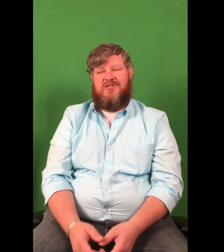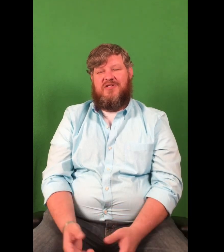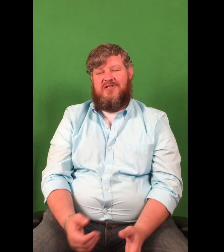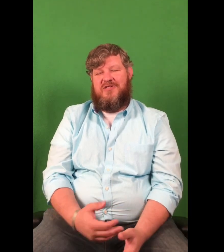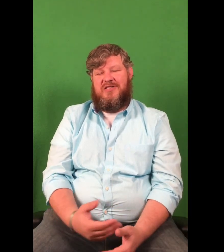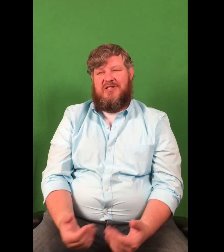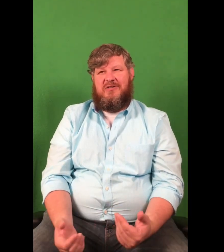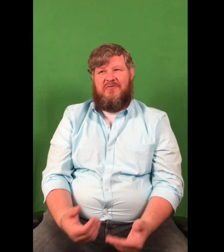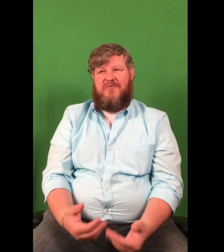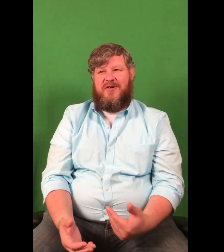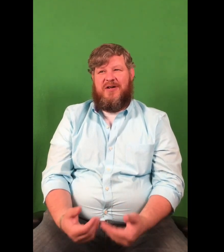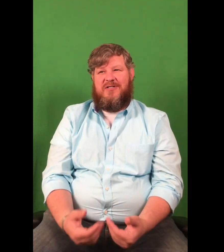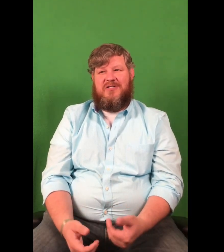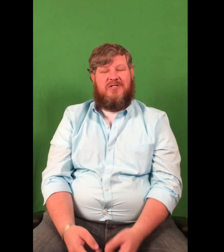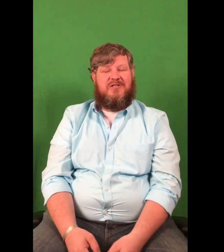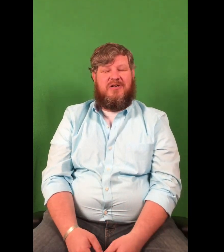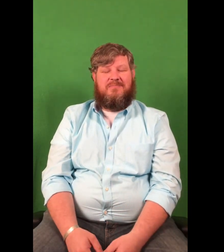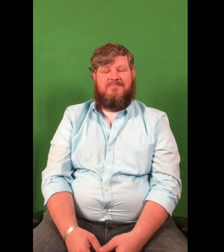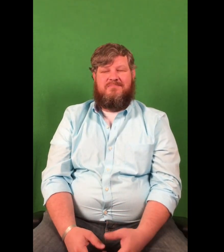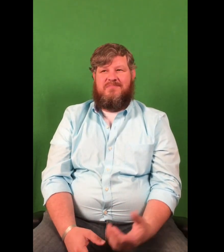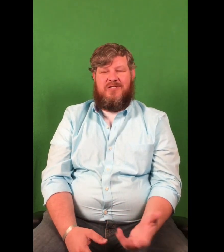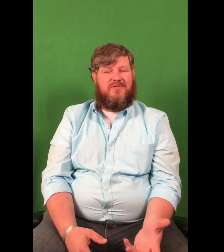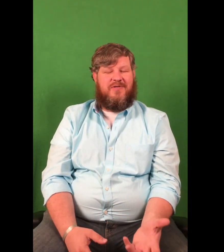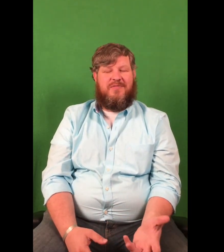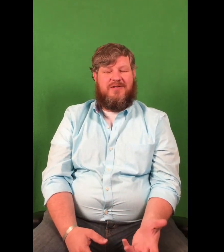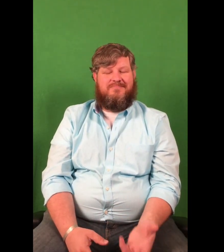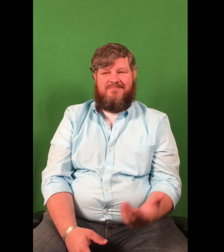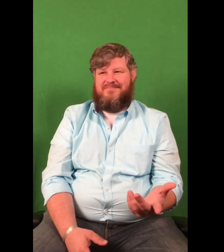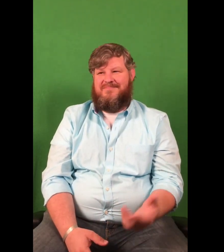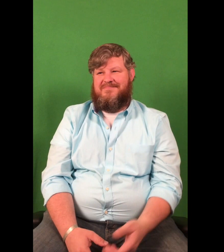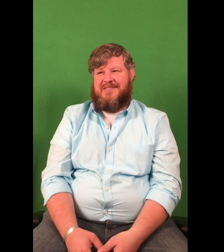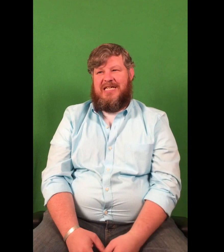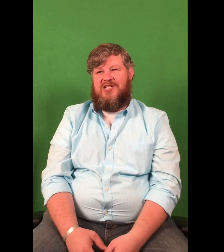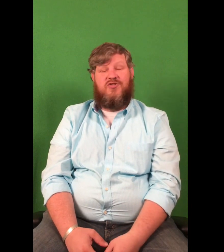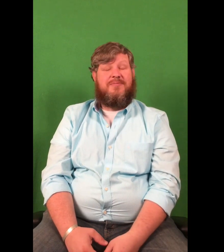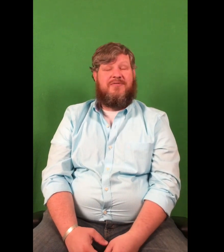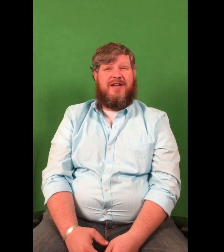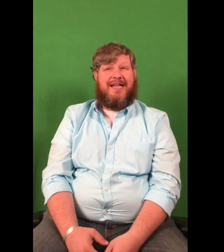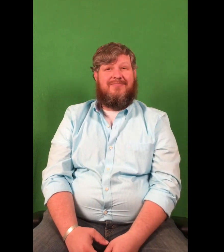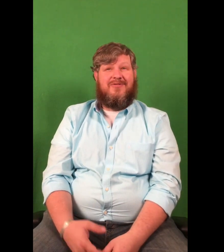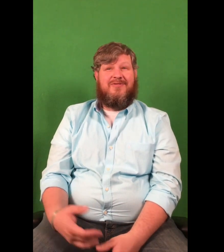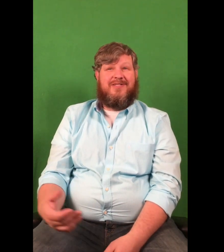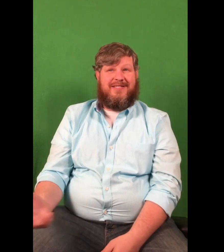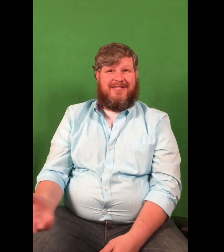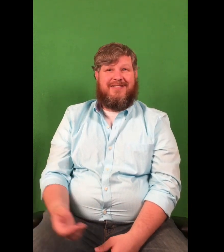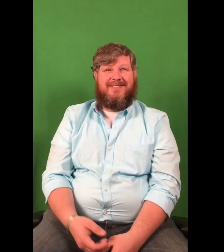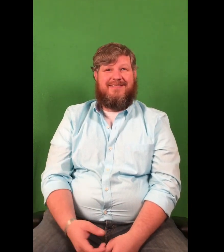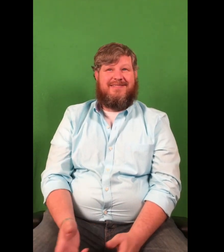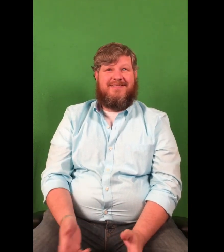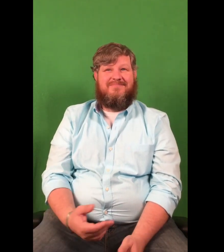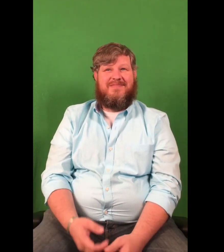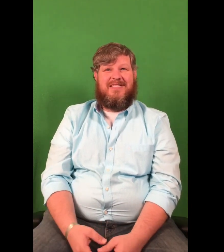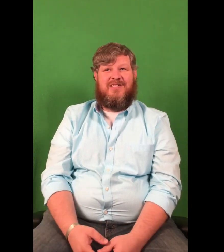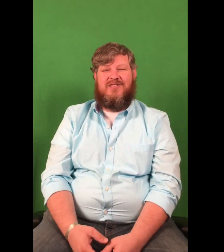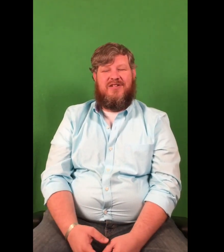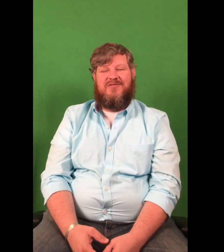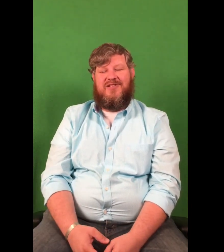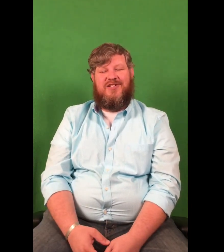to figure out, you know, from a description of an animal to, you know, so that was an